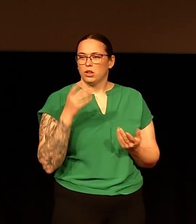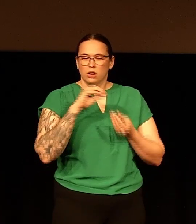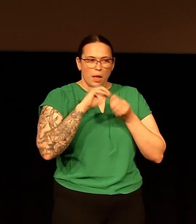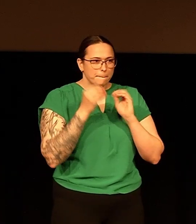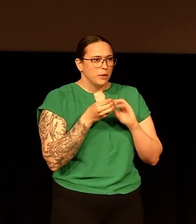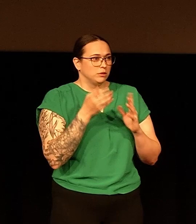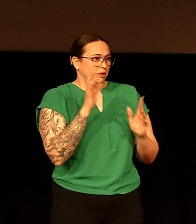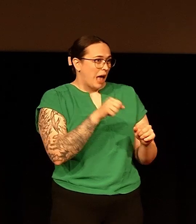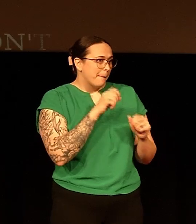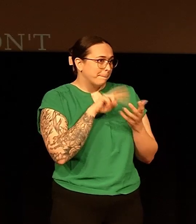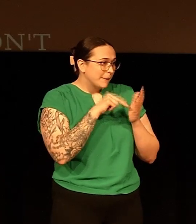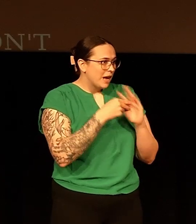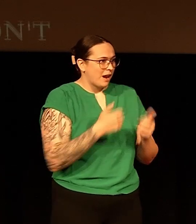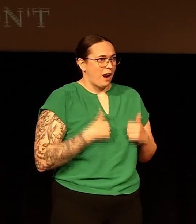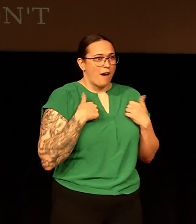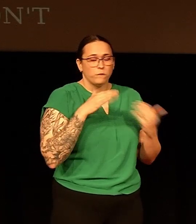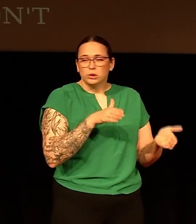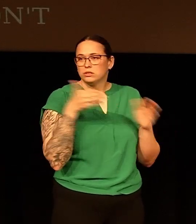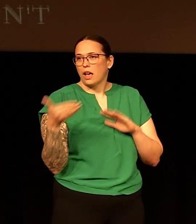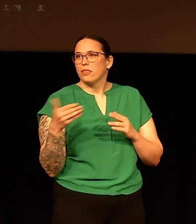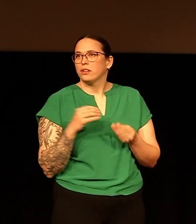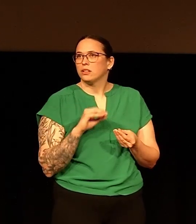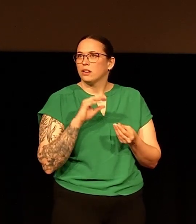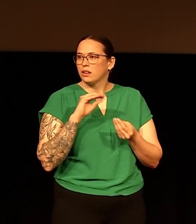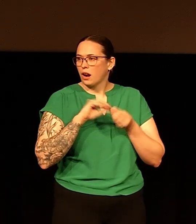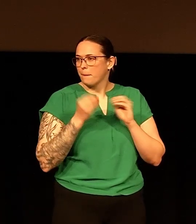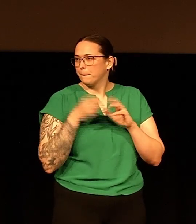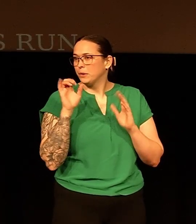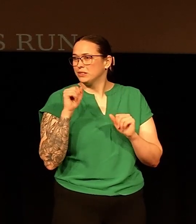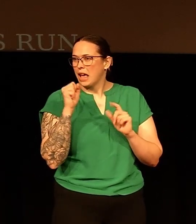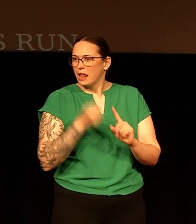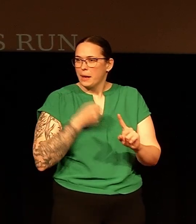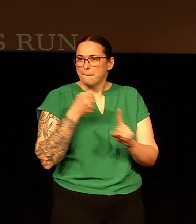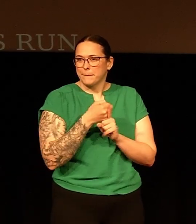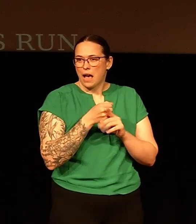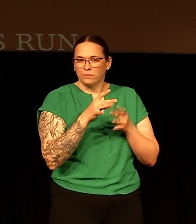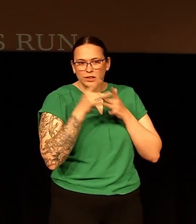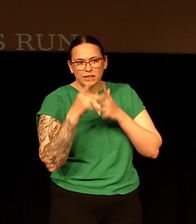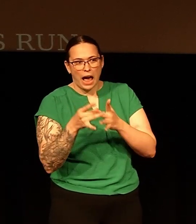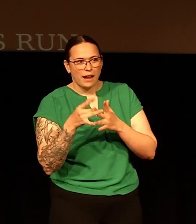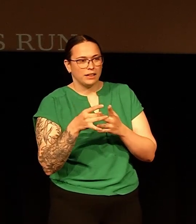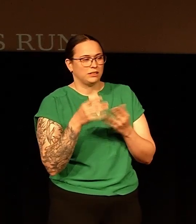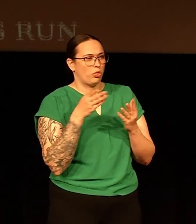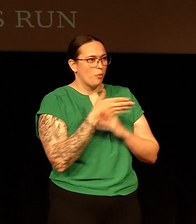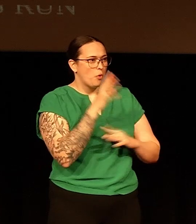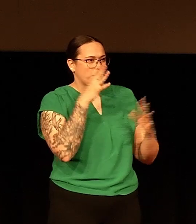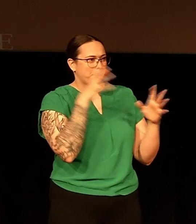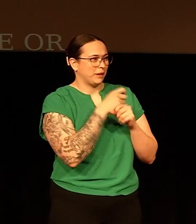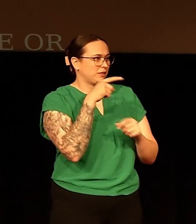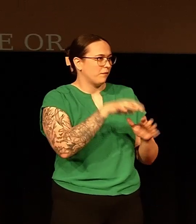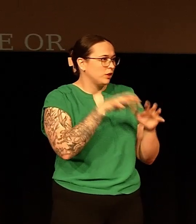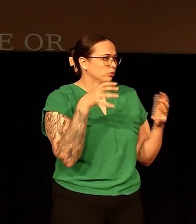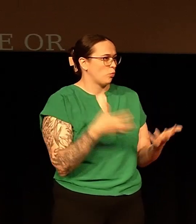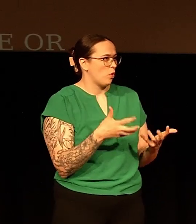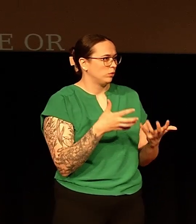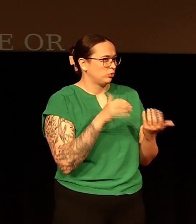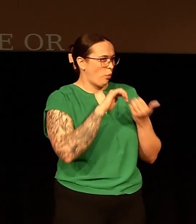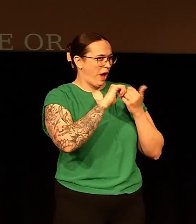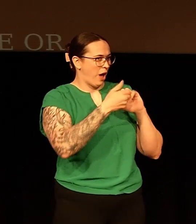Numbers can be a matter of life or death. Numbers make an impact and guide people through the complexity of this